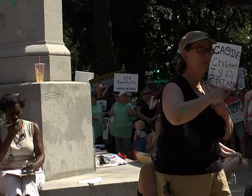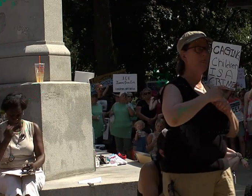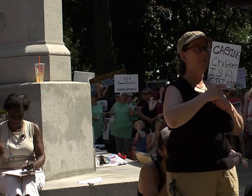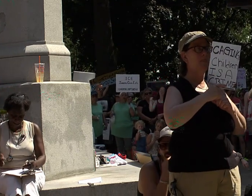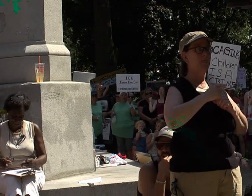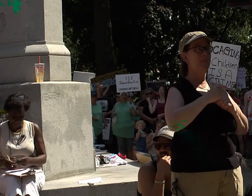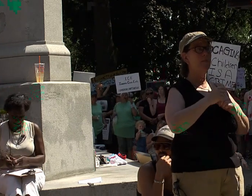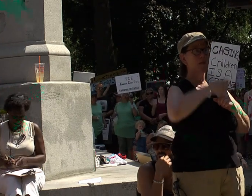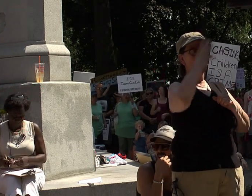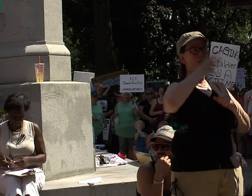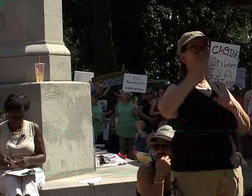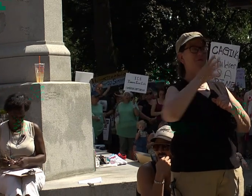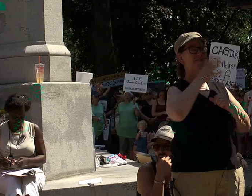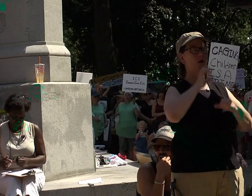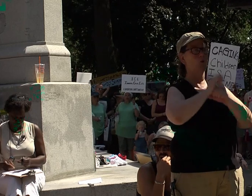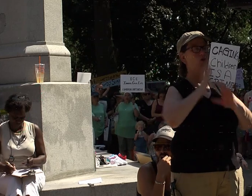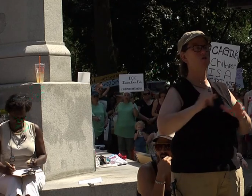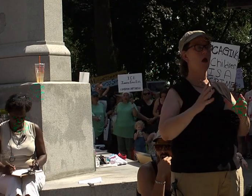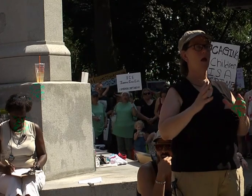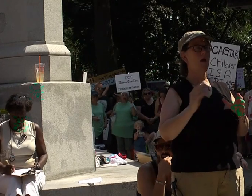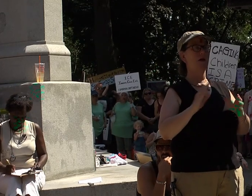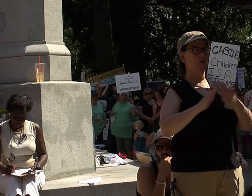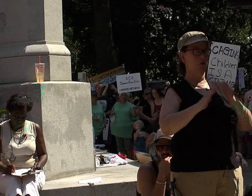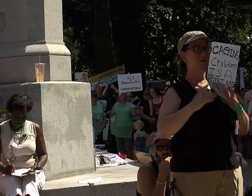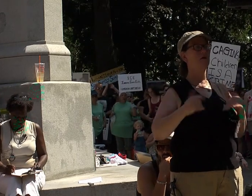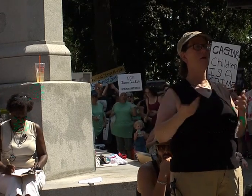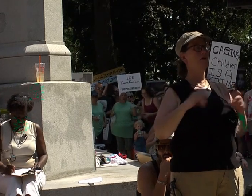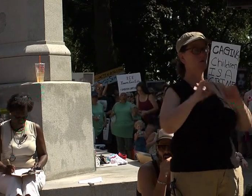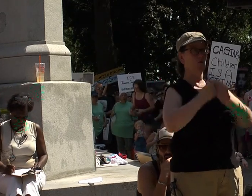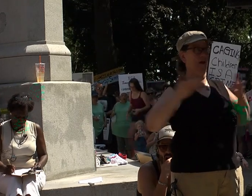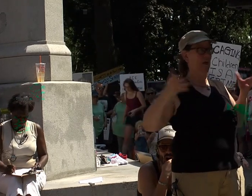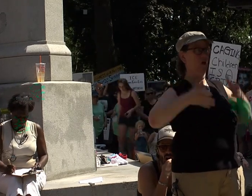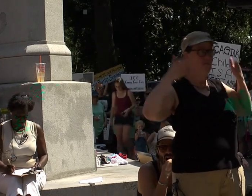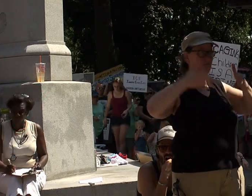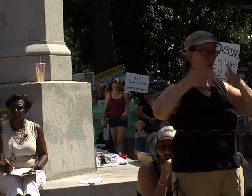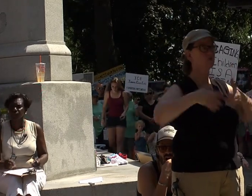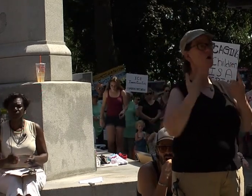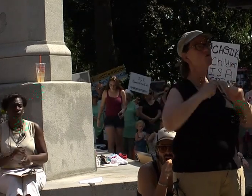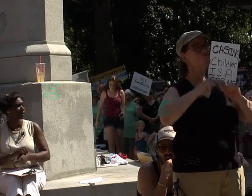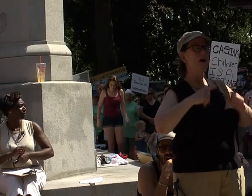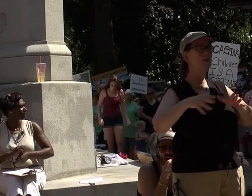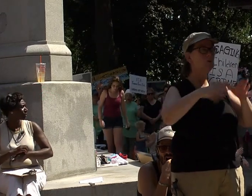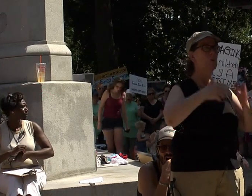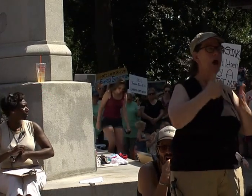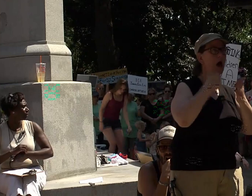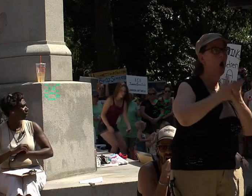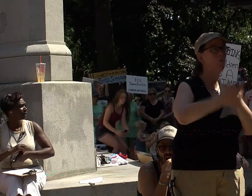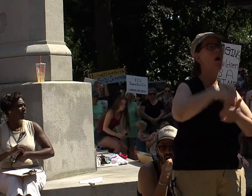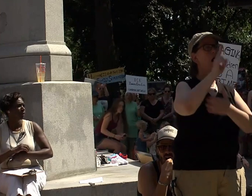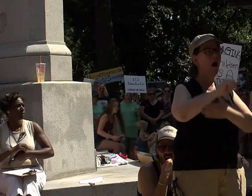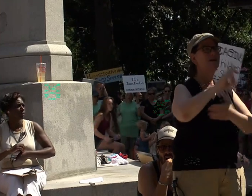the community about immigrant rights issues and are currently focused on an effort to win driver's licenses for undocumented immigrants in New York